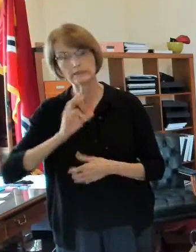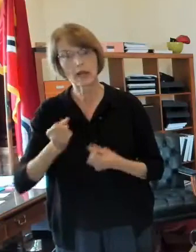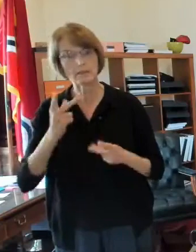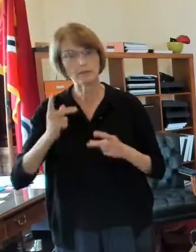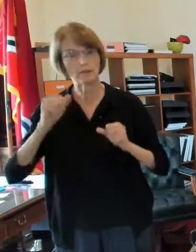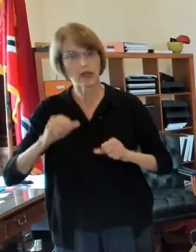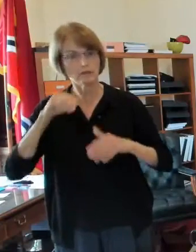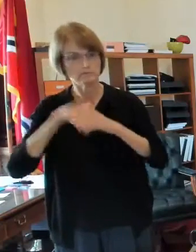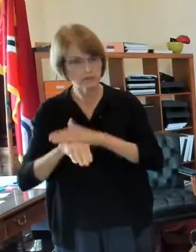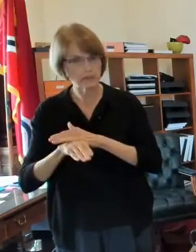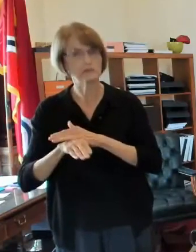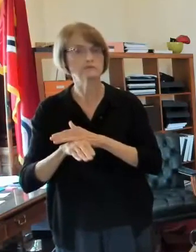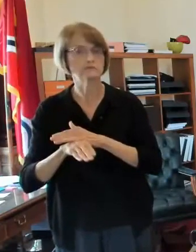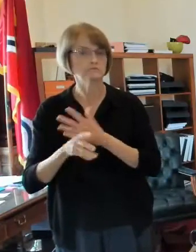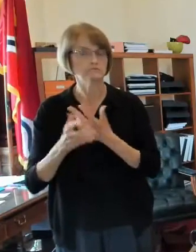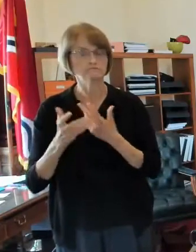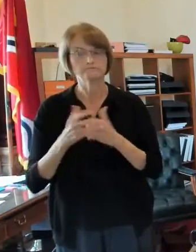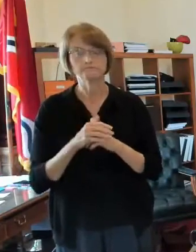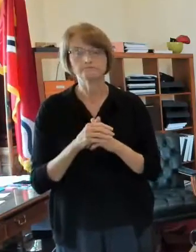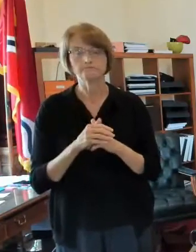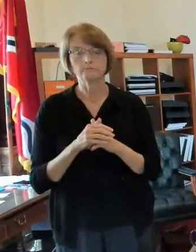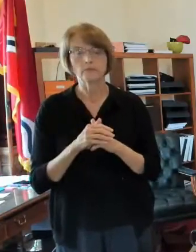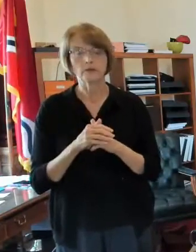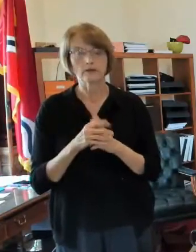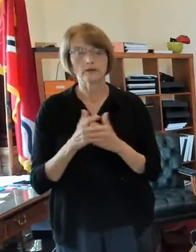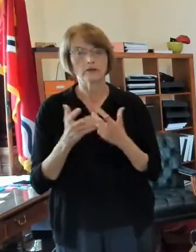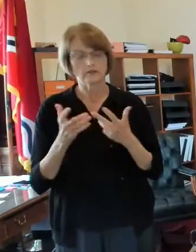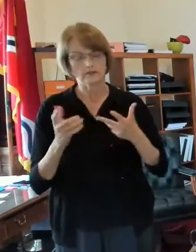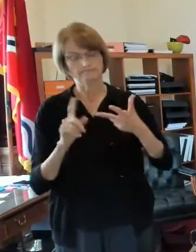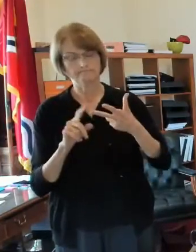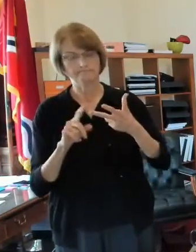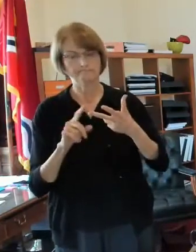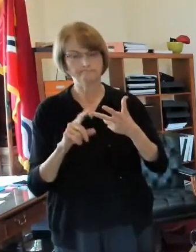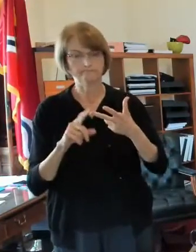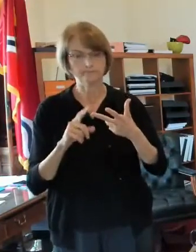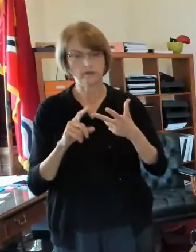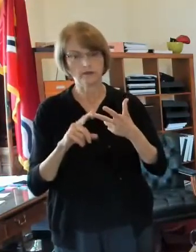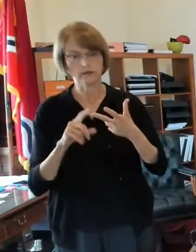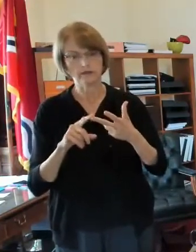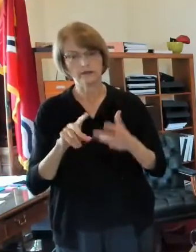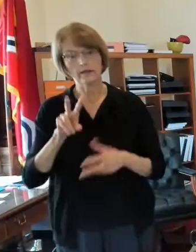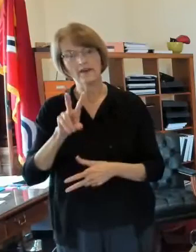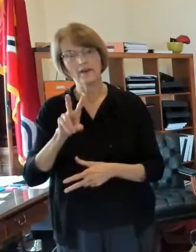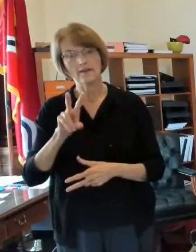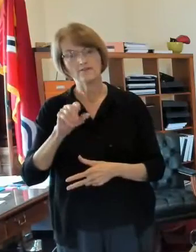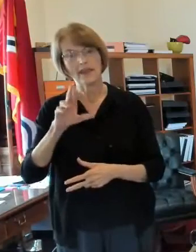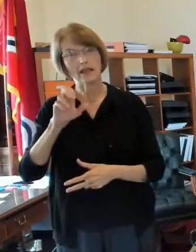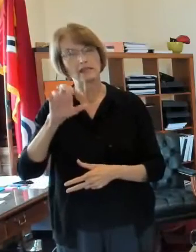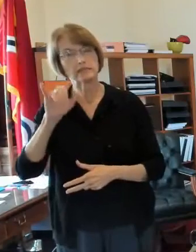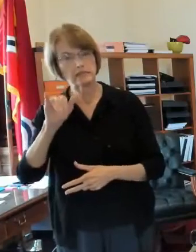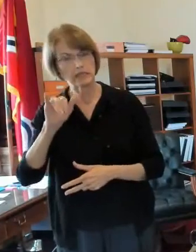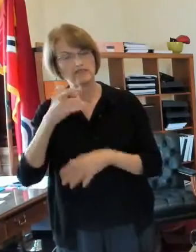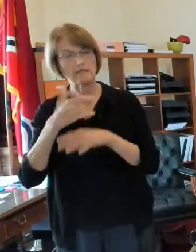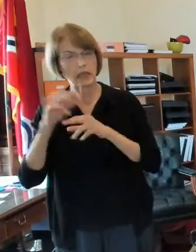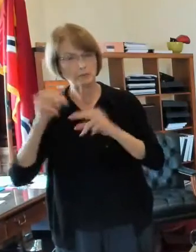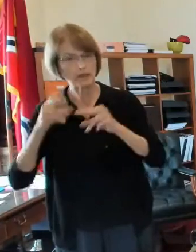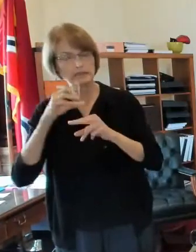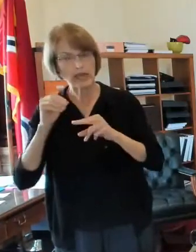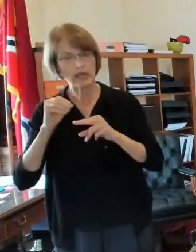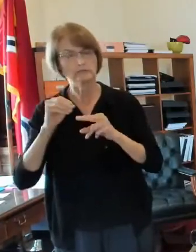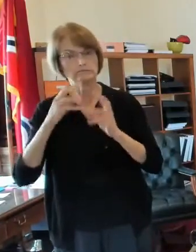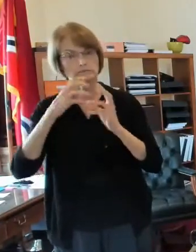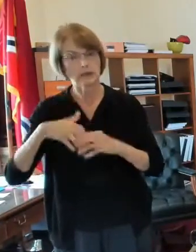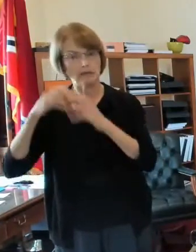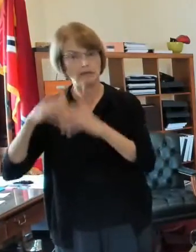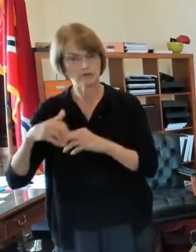we're going to talk a little bit about vacancy and demolitions on Monday I told you we were going